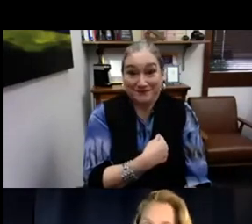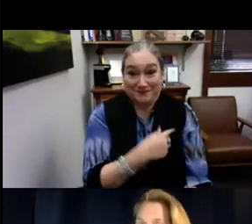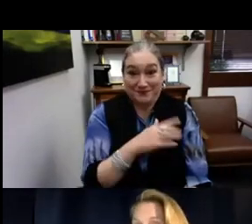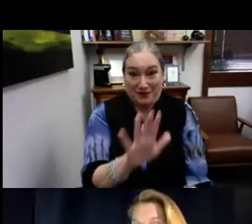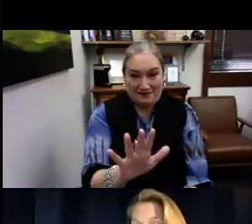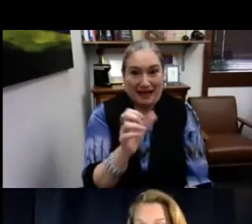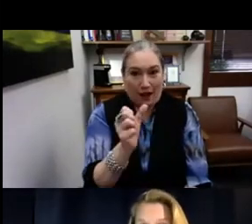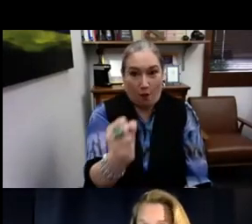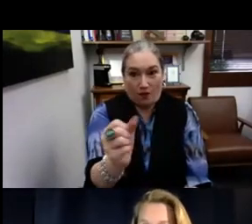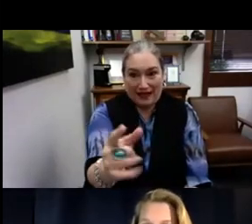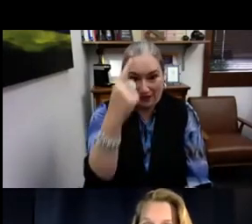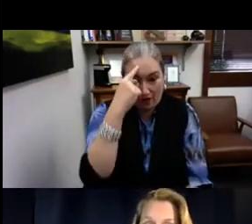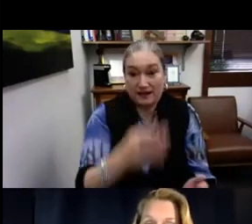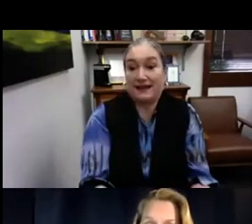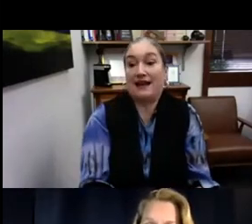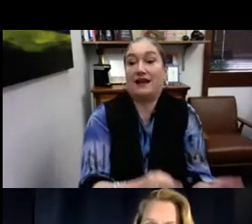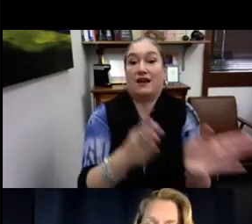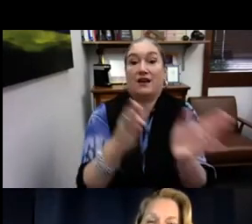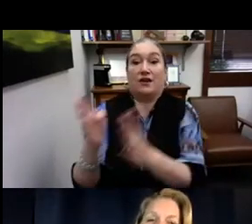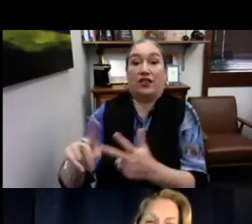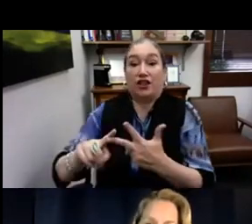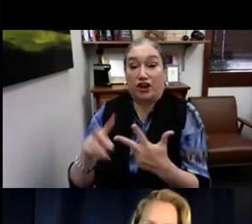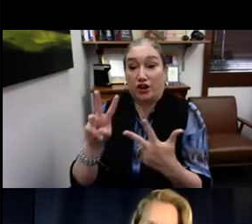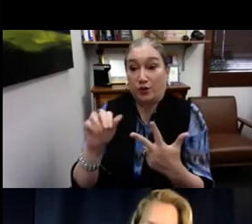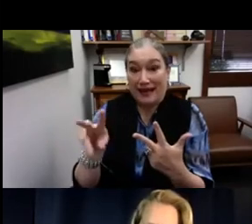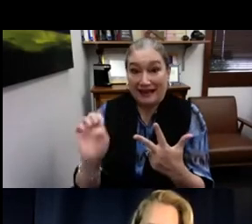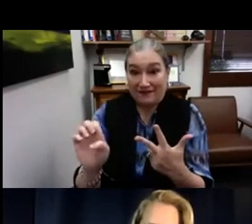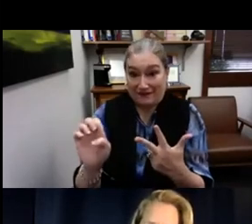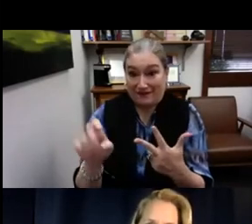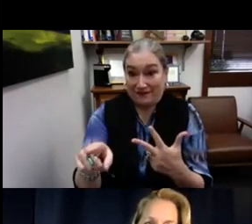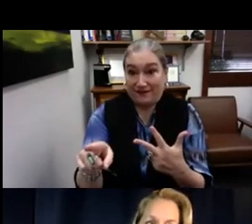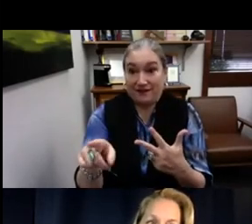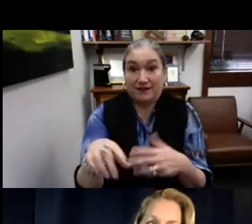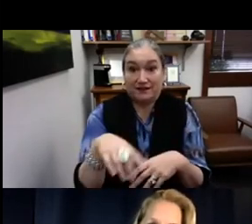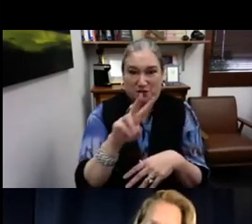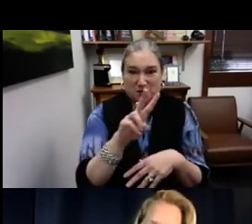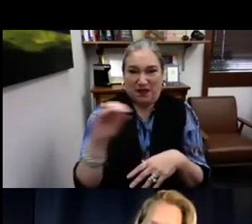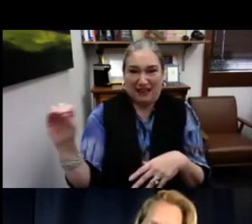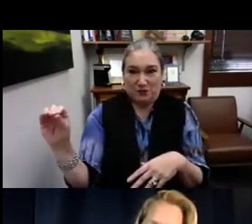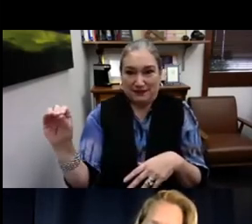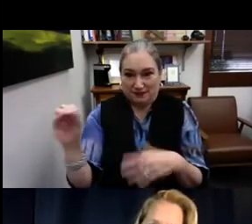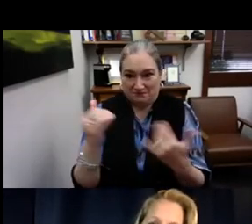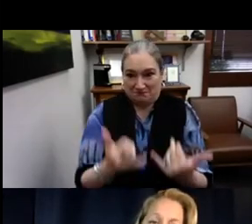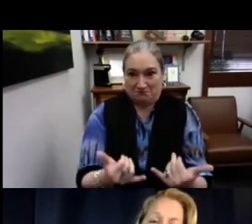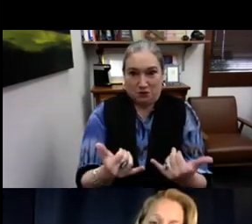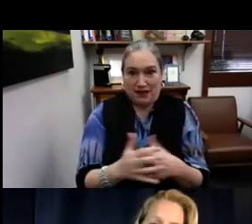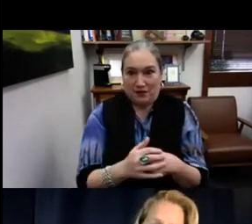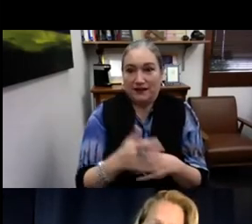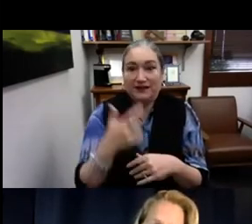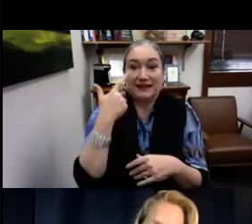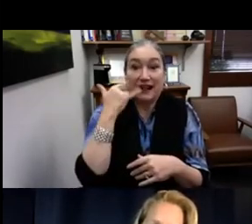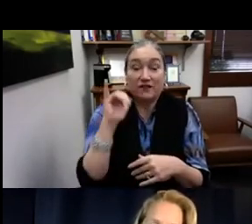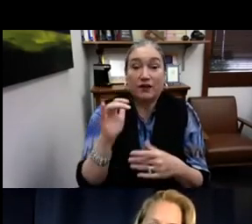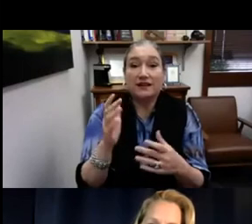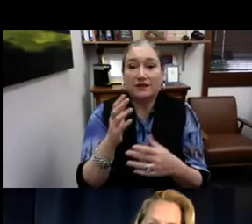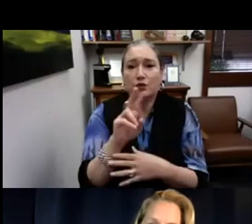from out of us and not included us in it anymore. So hold that thought. The third wave was in the